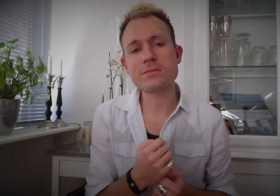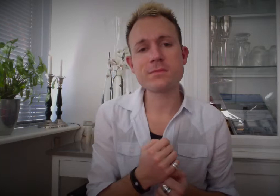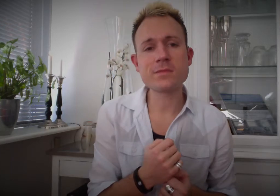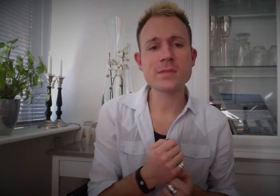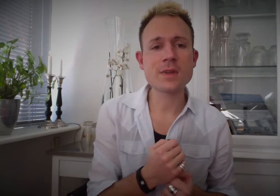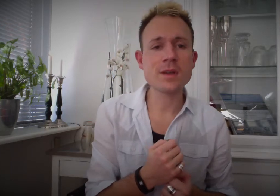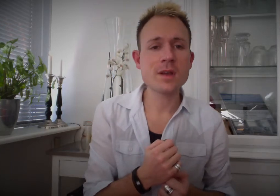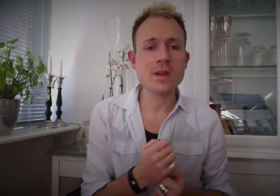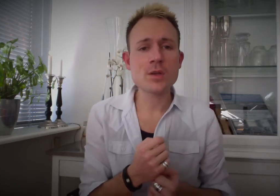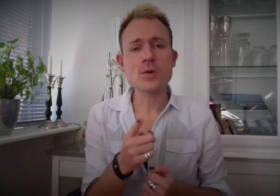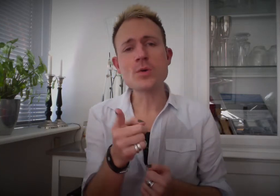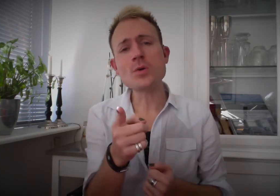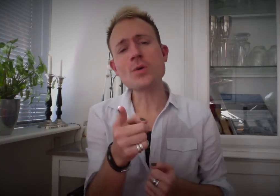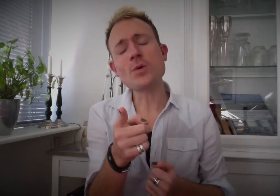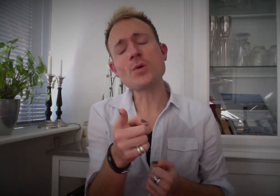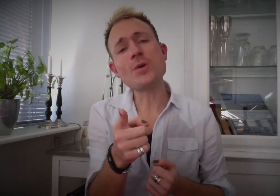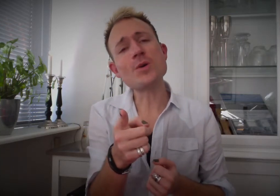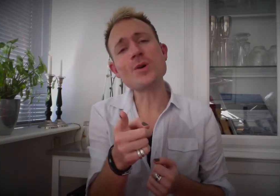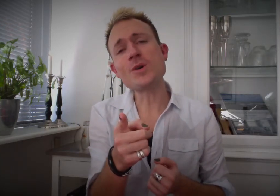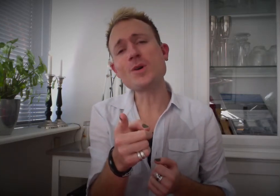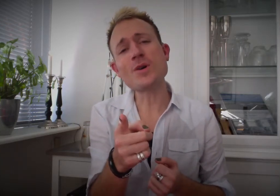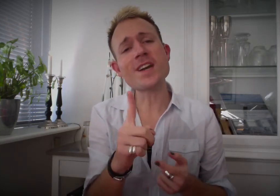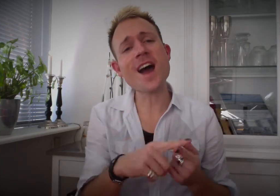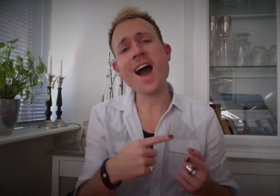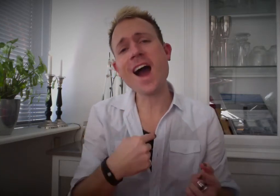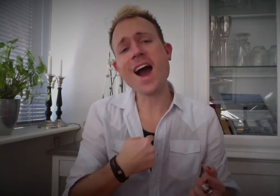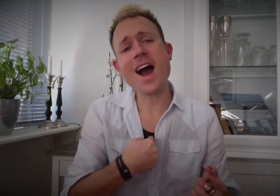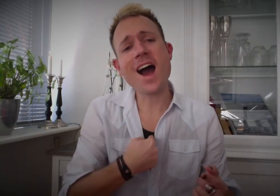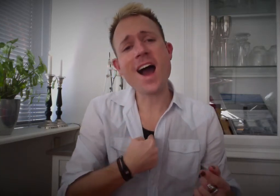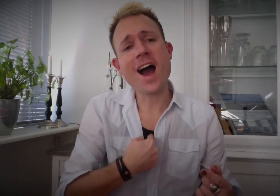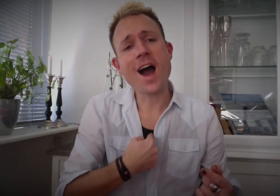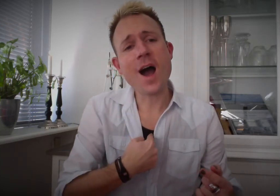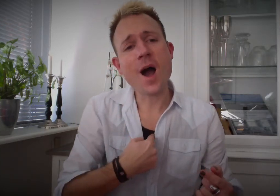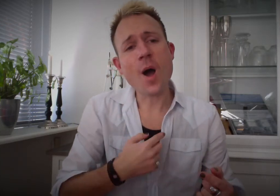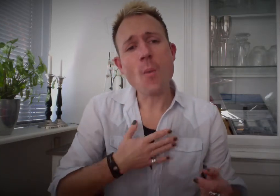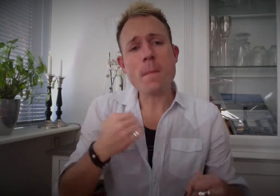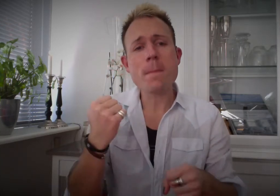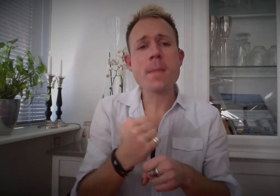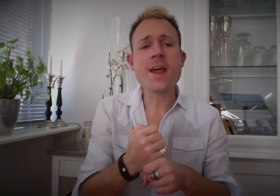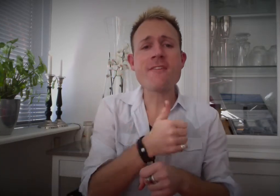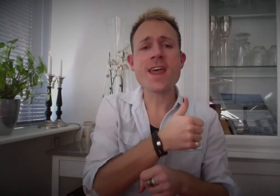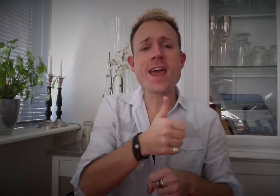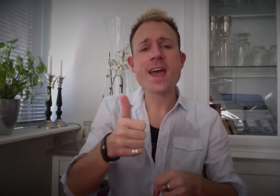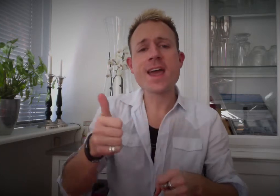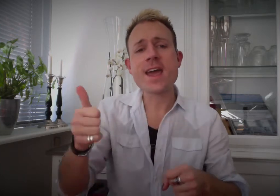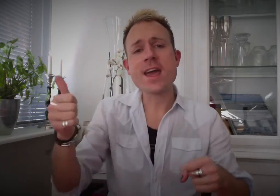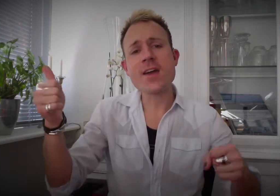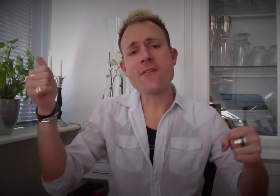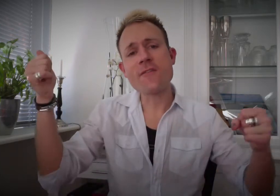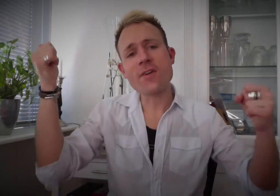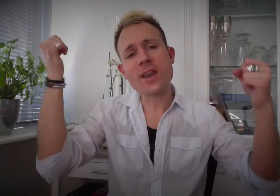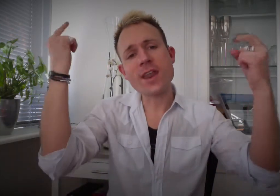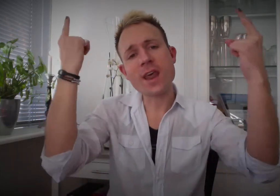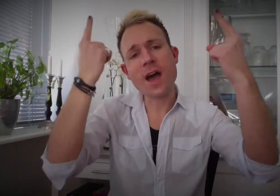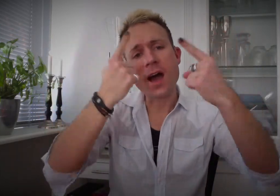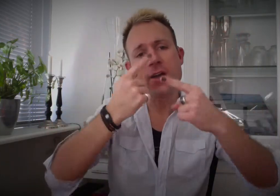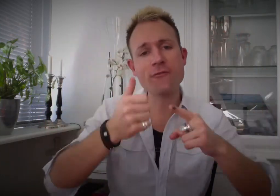You and I will make each night a